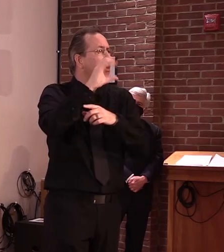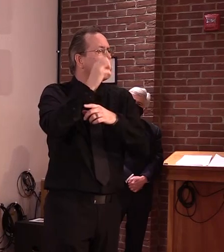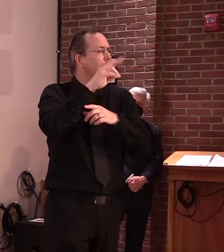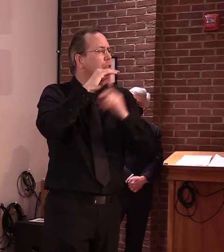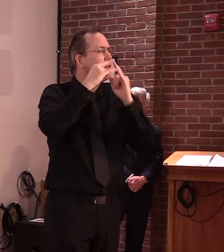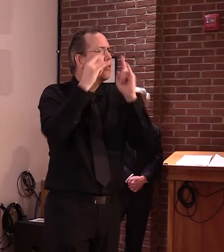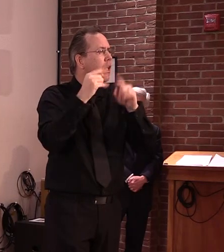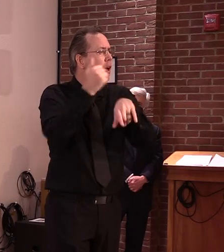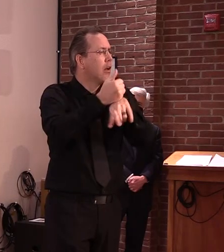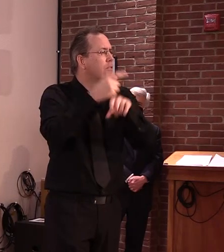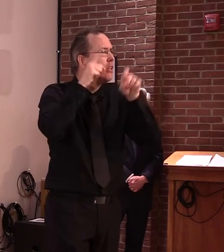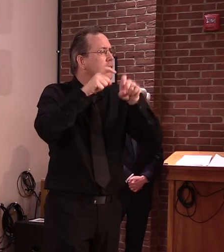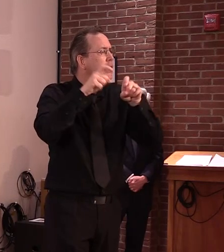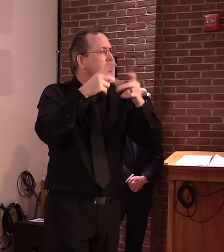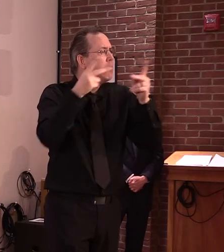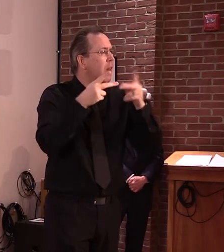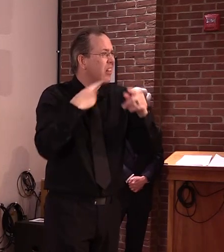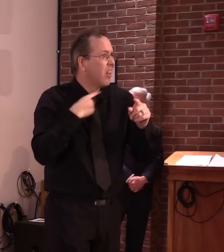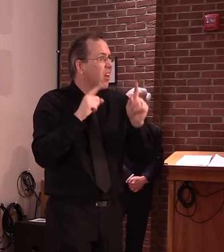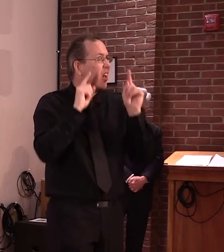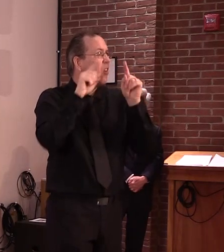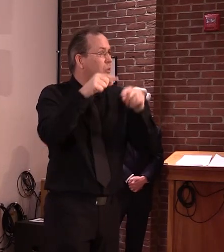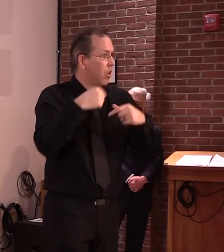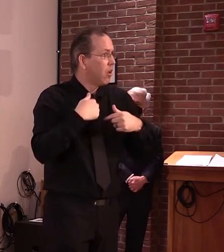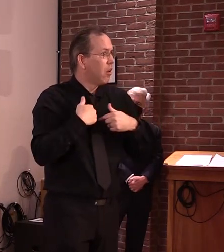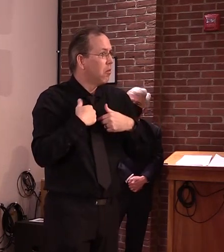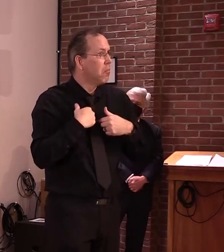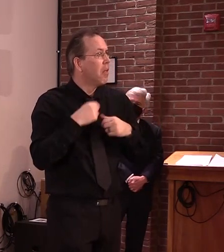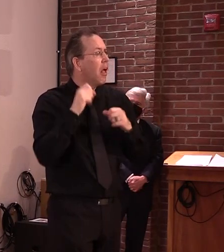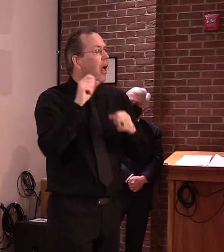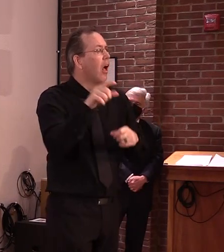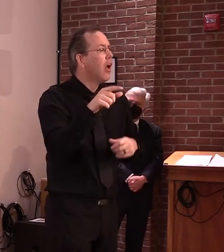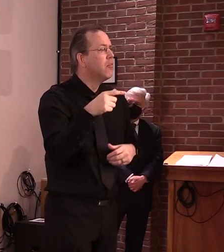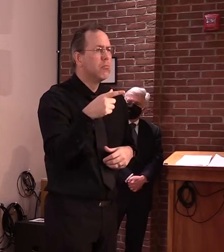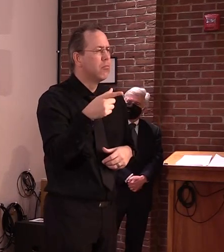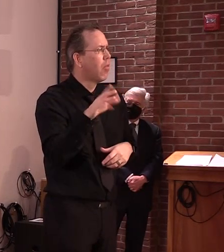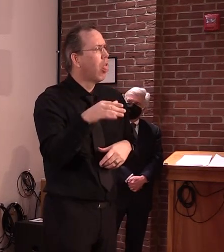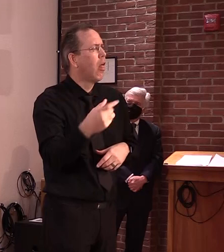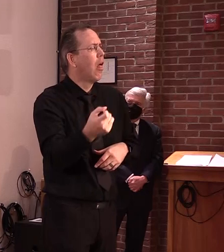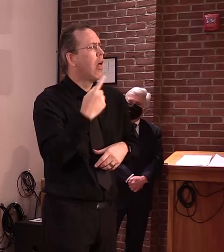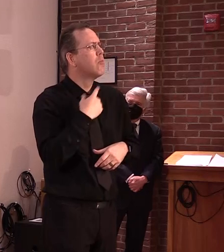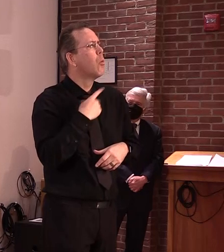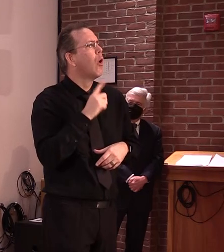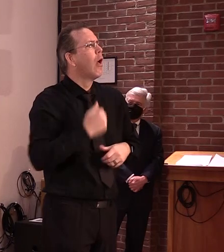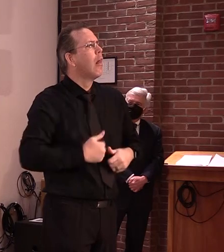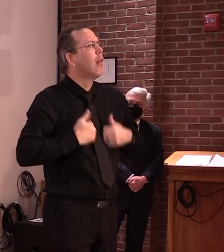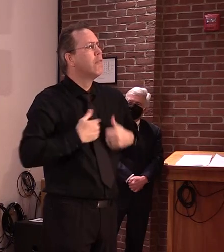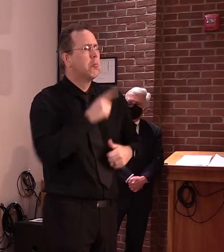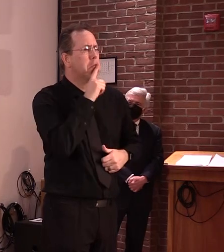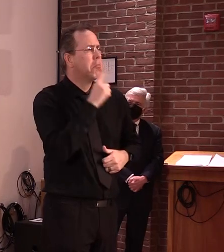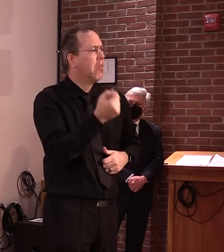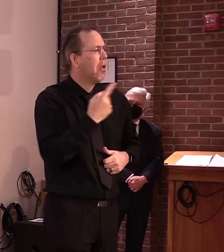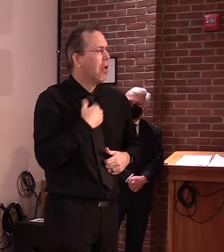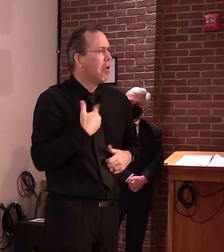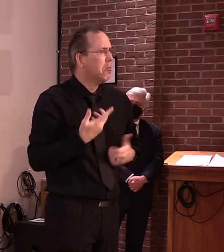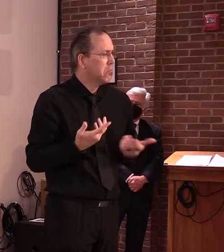residence that I was from. And in the information that they collected, they asked for a mailing address.